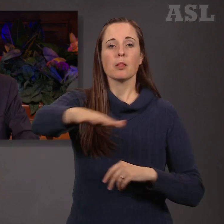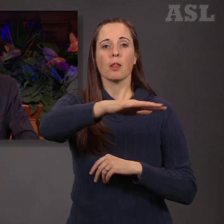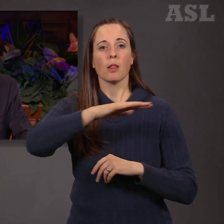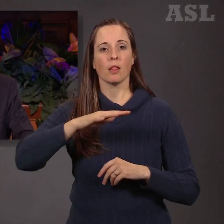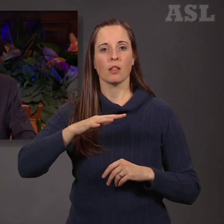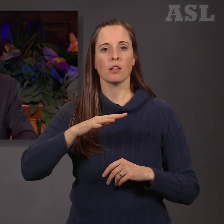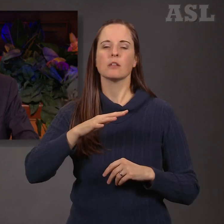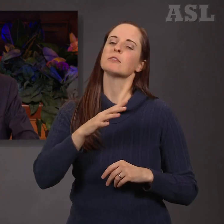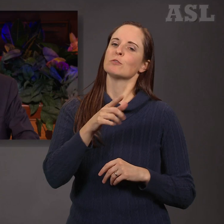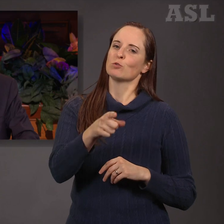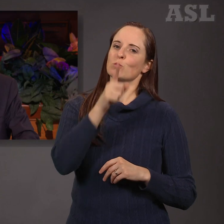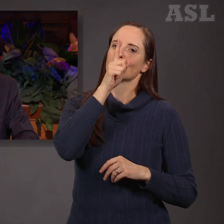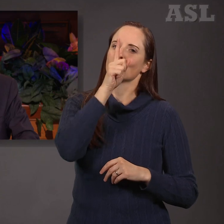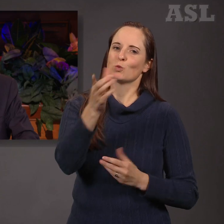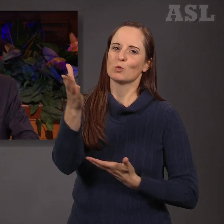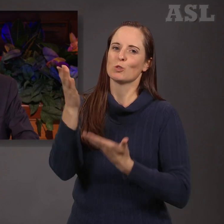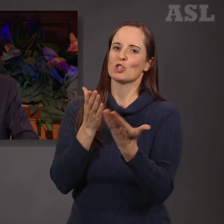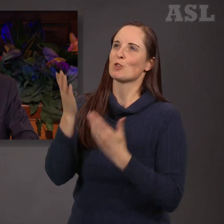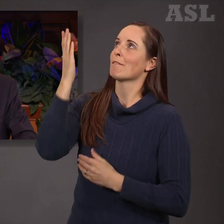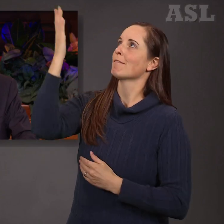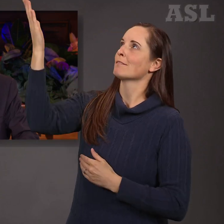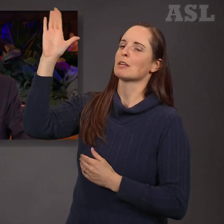are only in the service of your God.